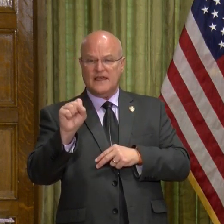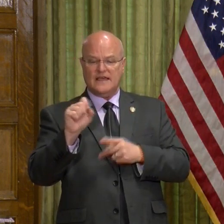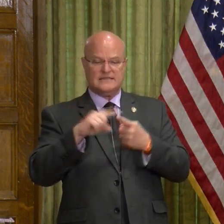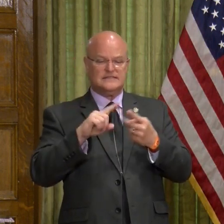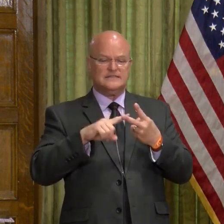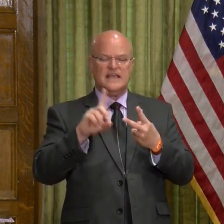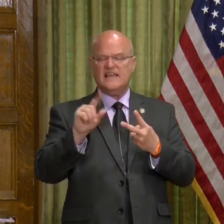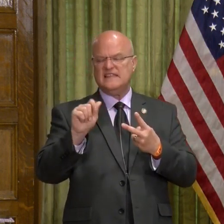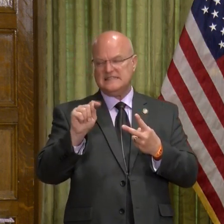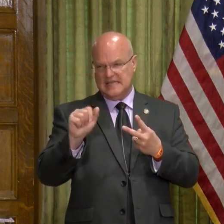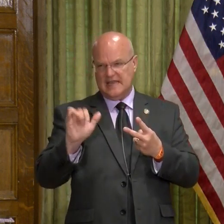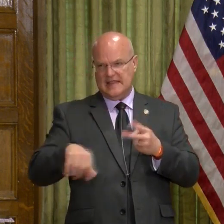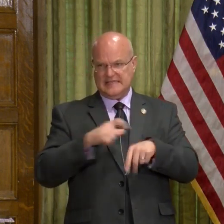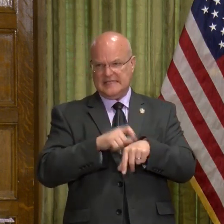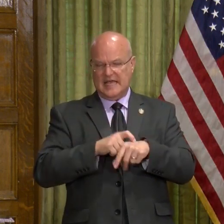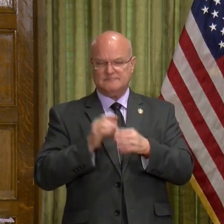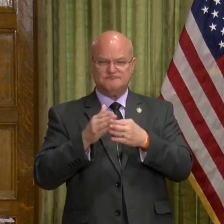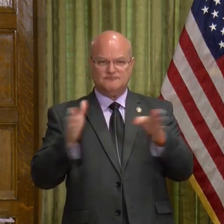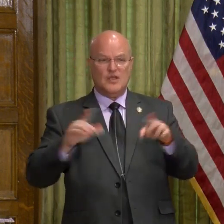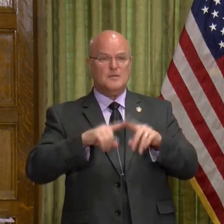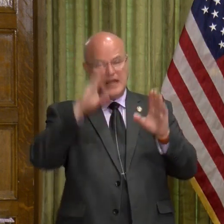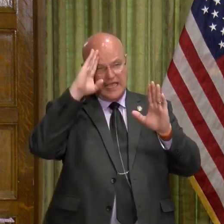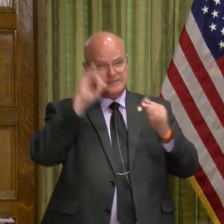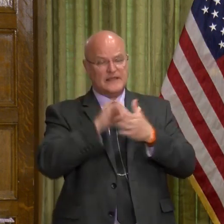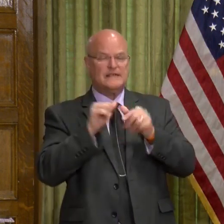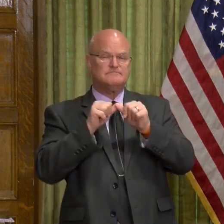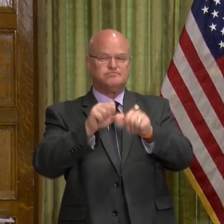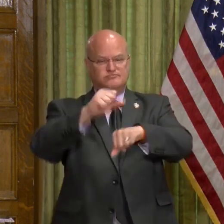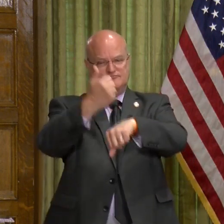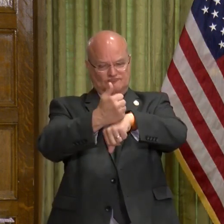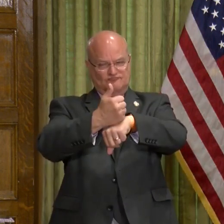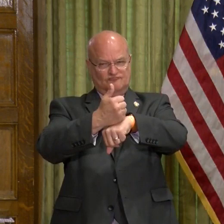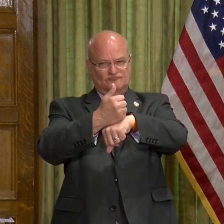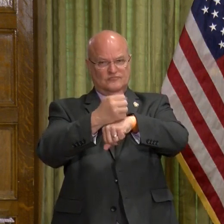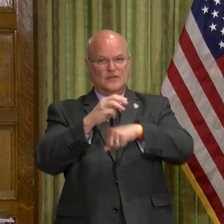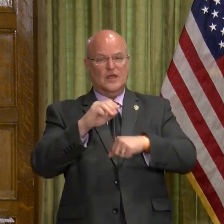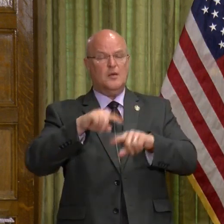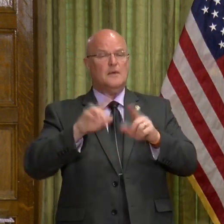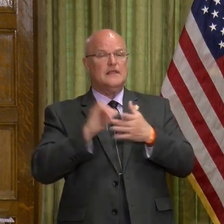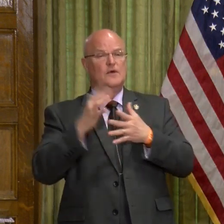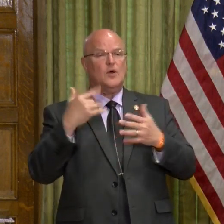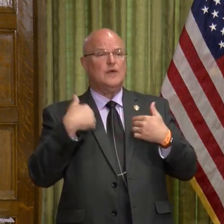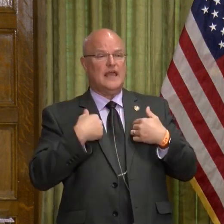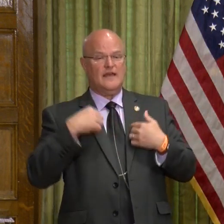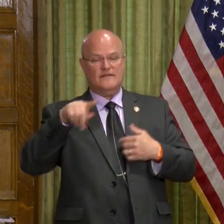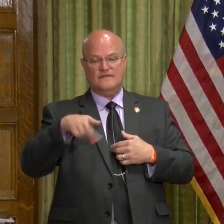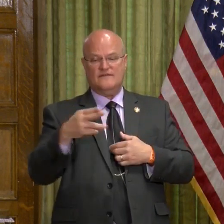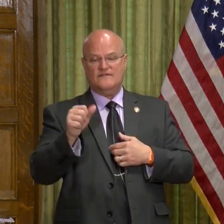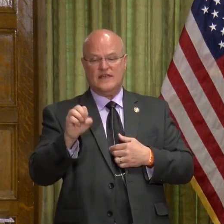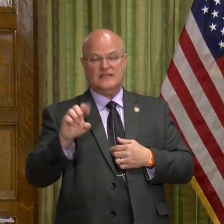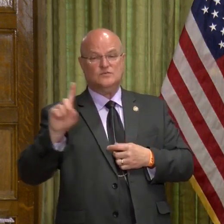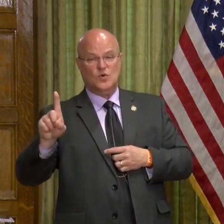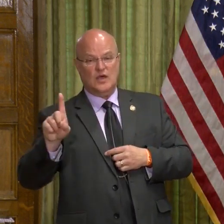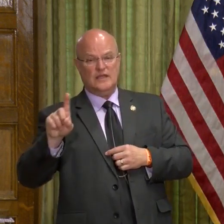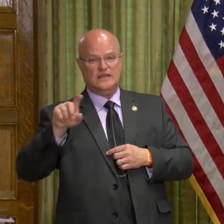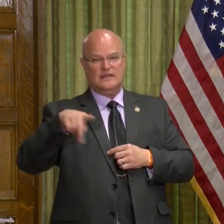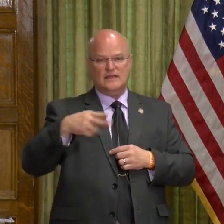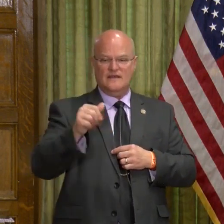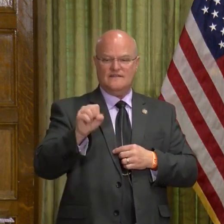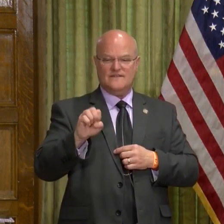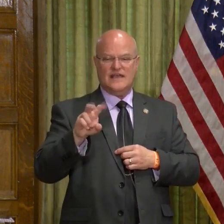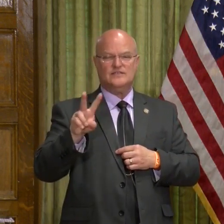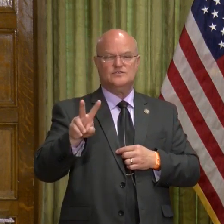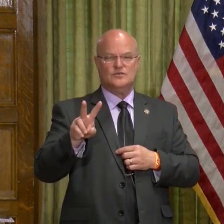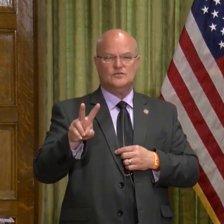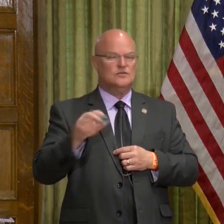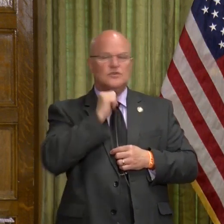over that period of time. But I expect that to remain solid. But obviously that's why we have phase one, phase two. You don't